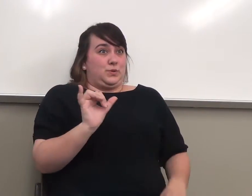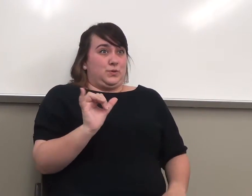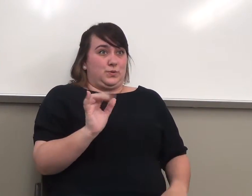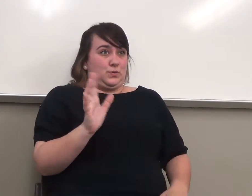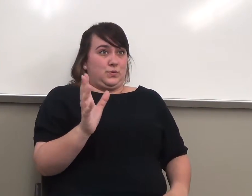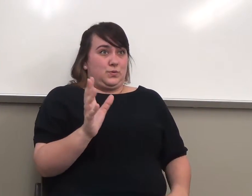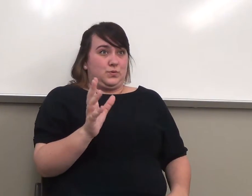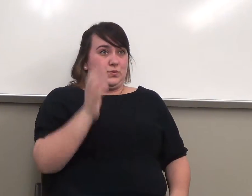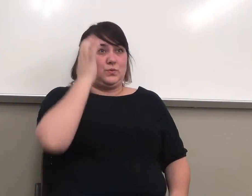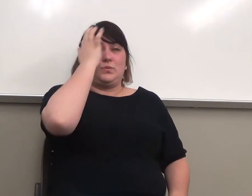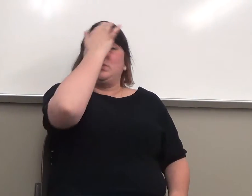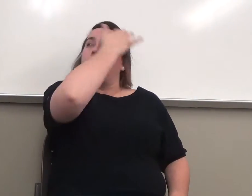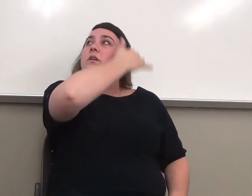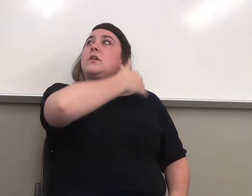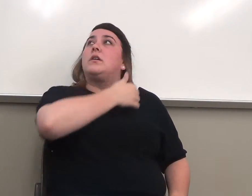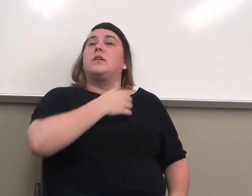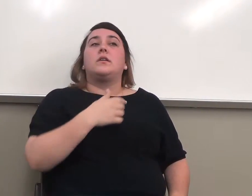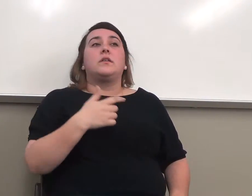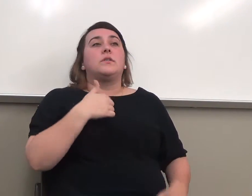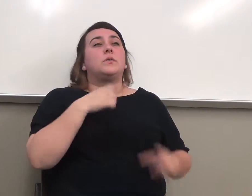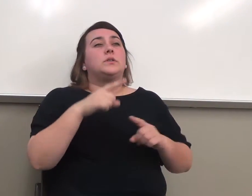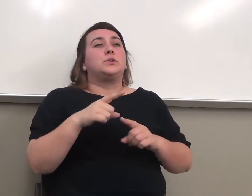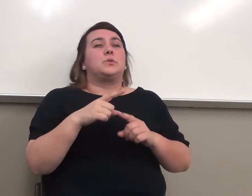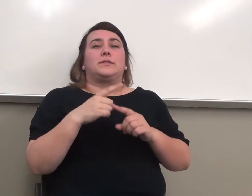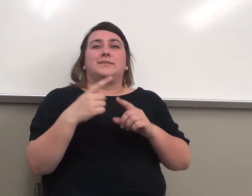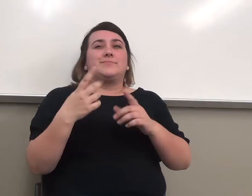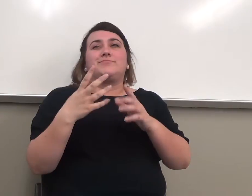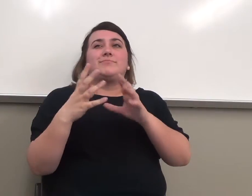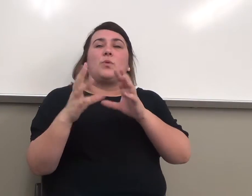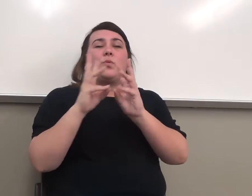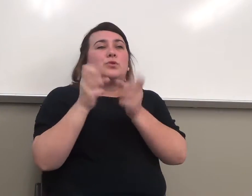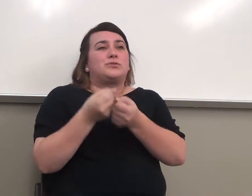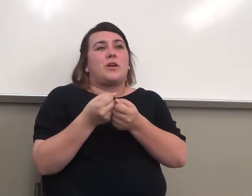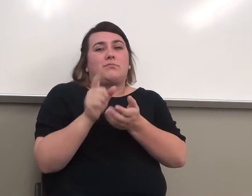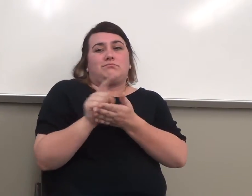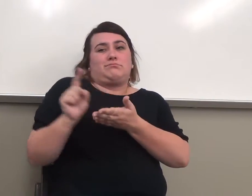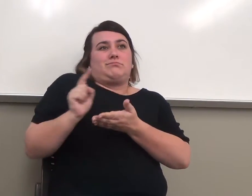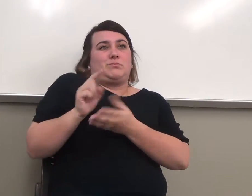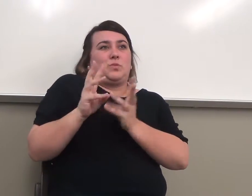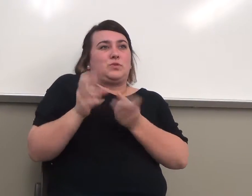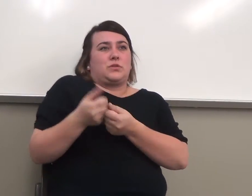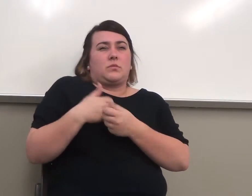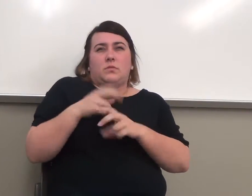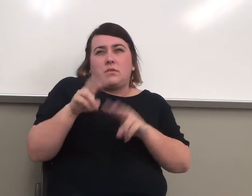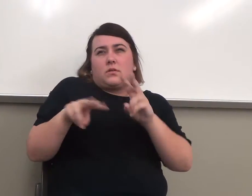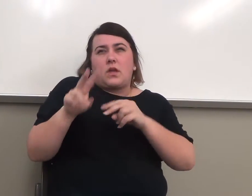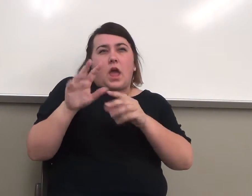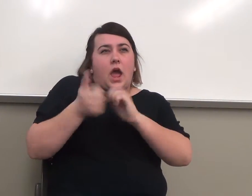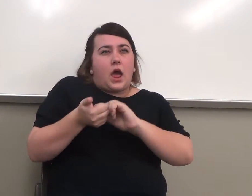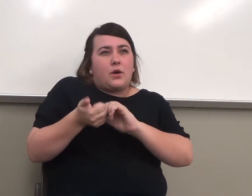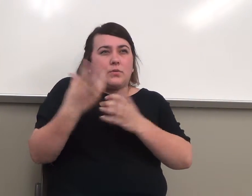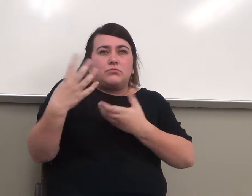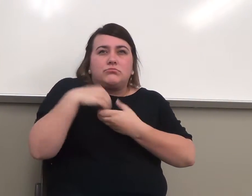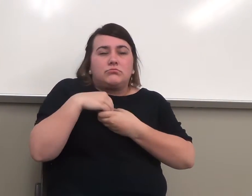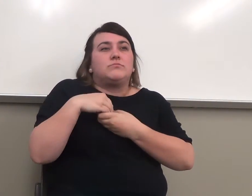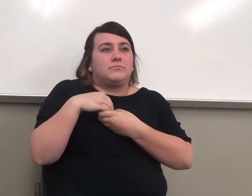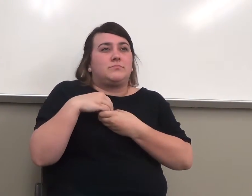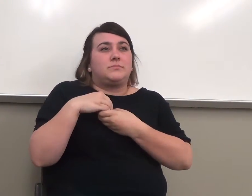too. We went to a seminar this last week on how to do this. I'm also going to put some of the assignments